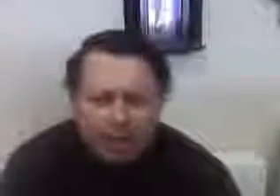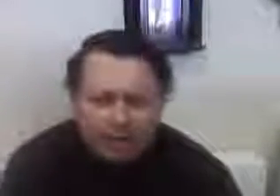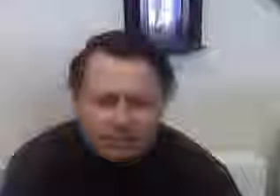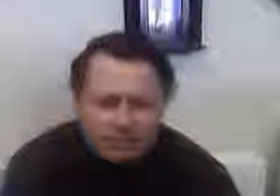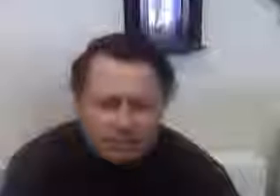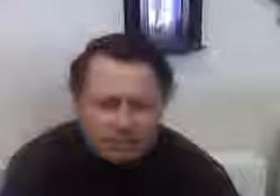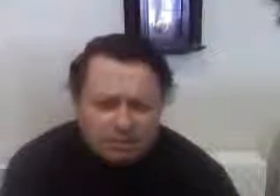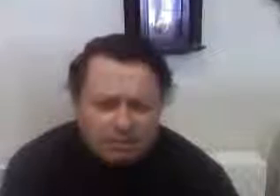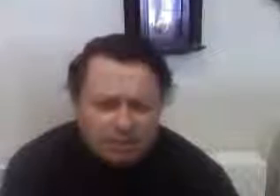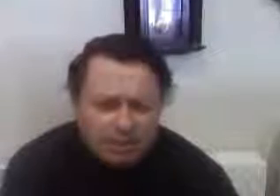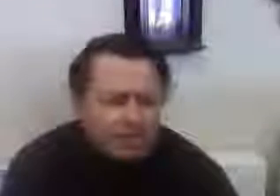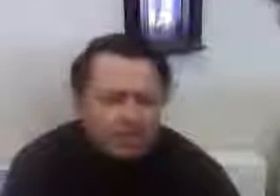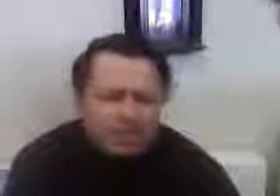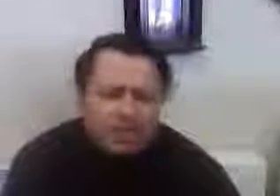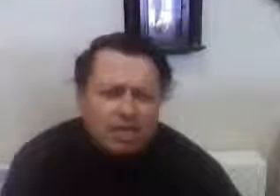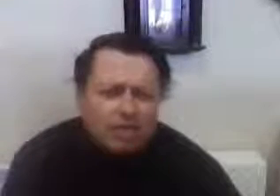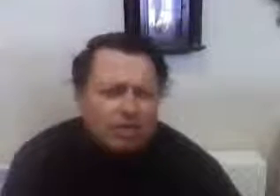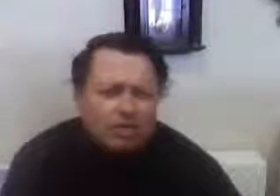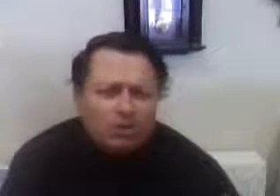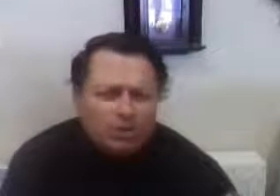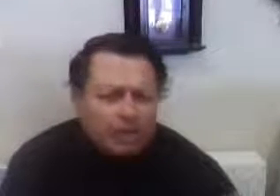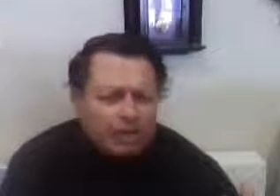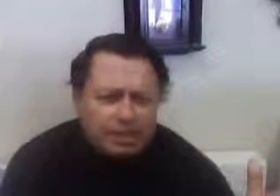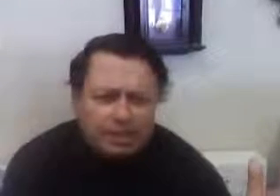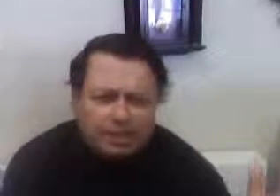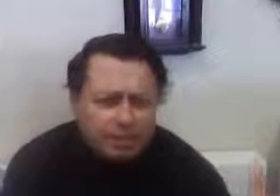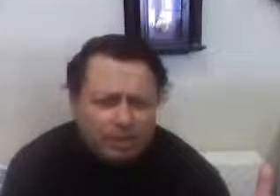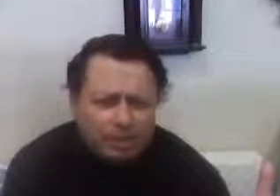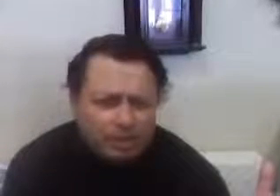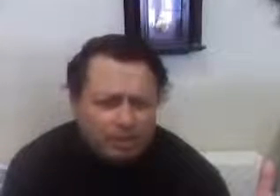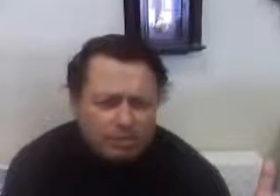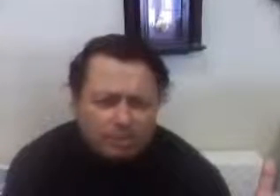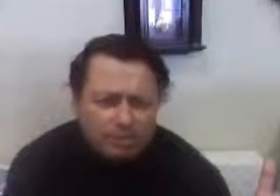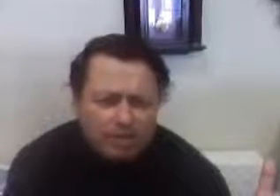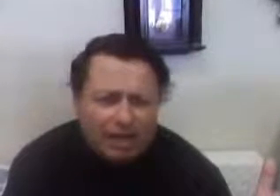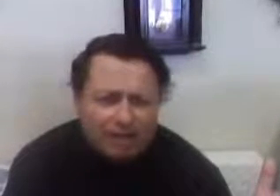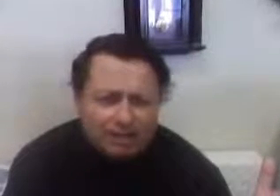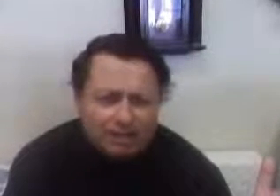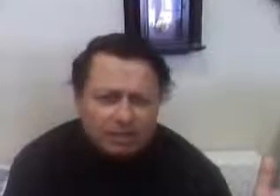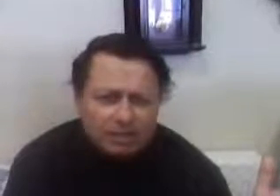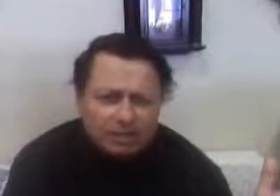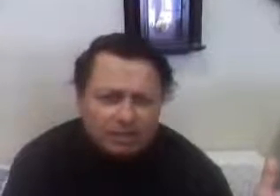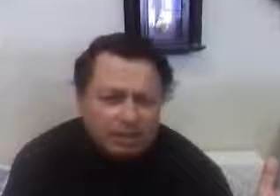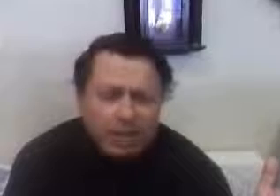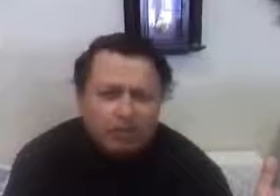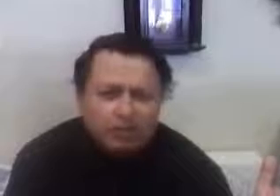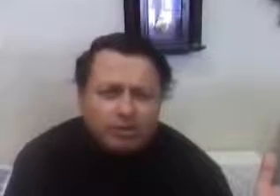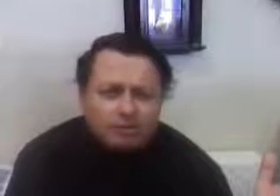But these CEOs that get these billions and millions of dollars, they're not worth it.